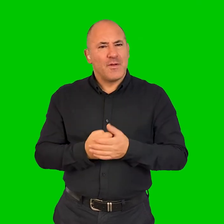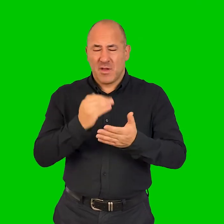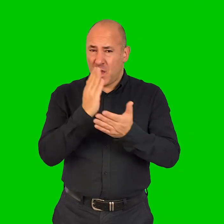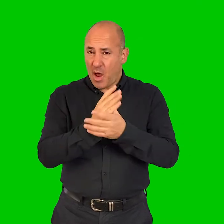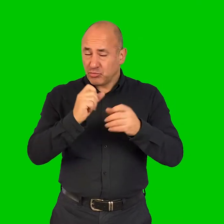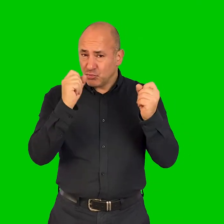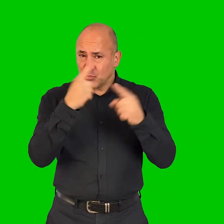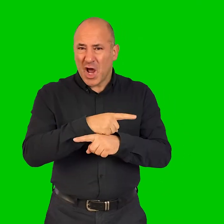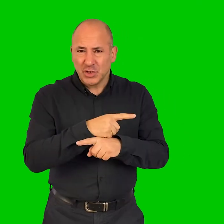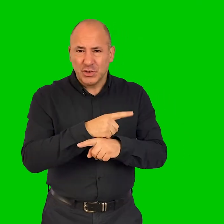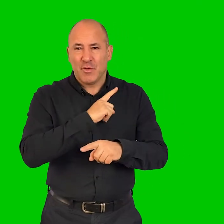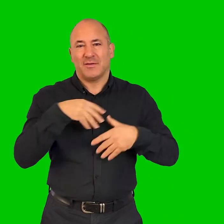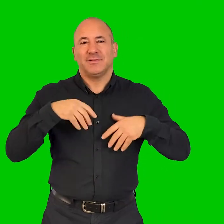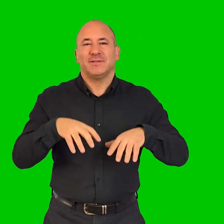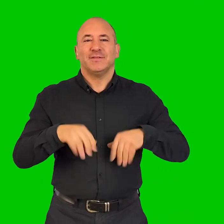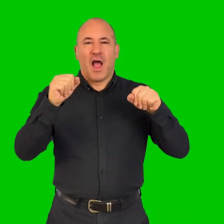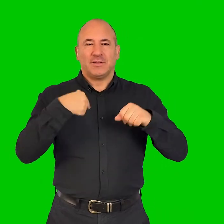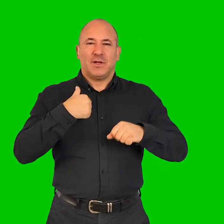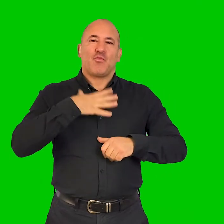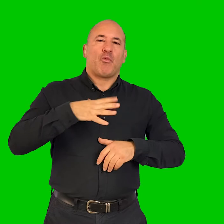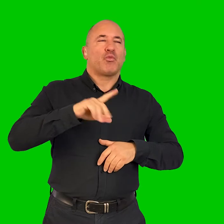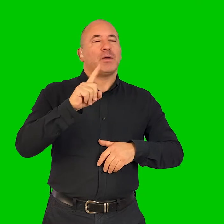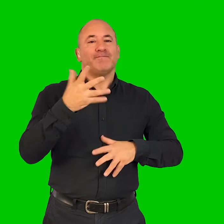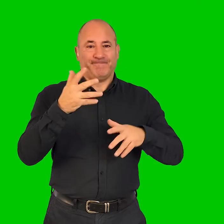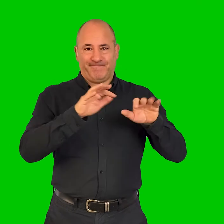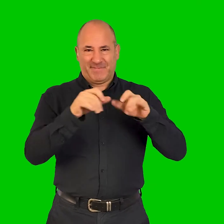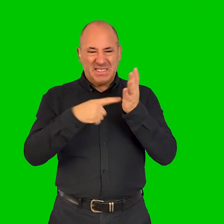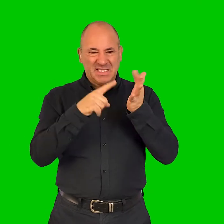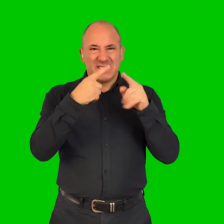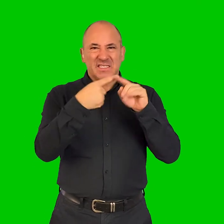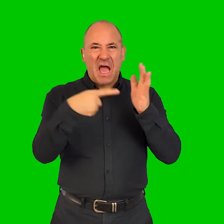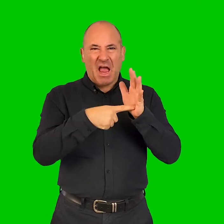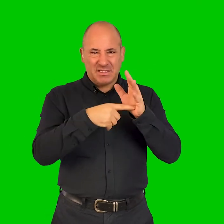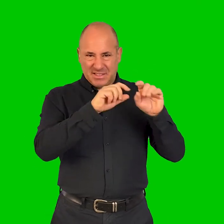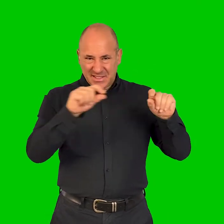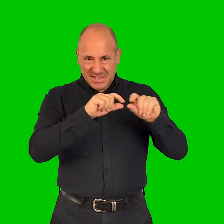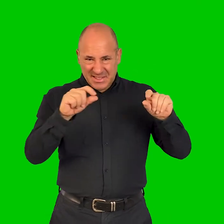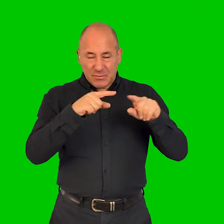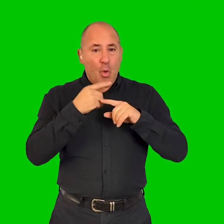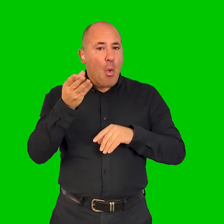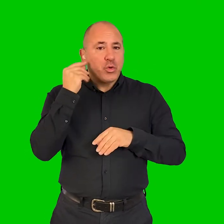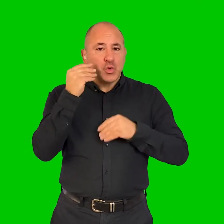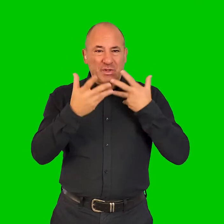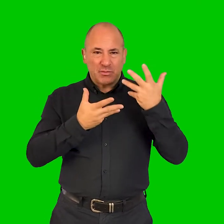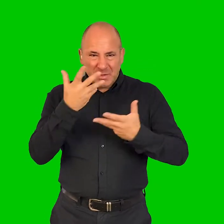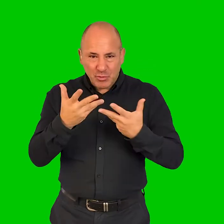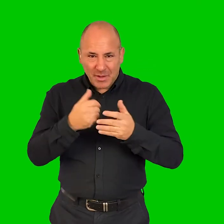it's a strange thing. I guess, originally, my desire was to have the text itself in the film would be an audio description.